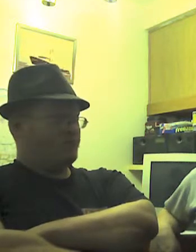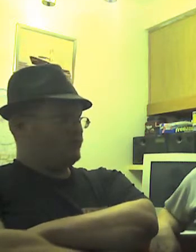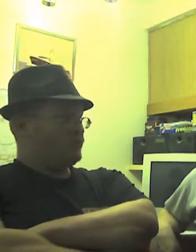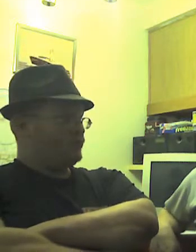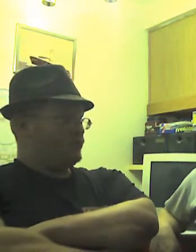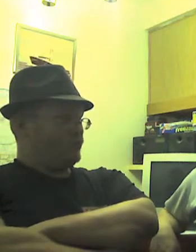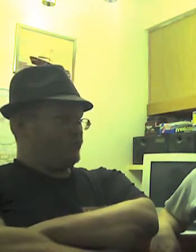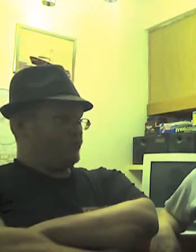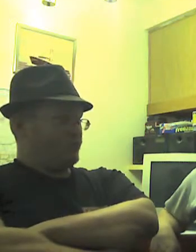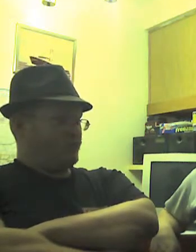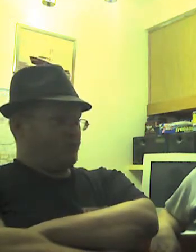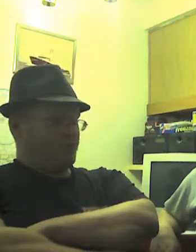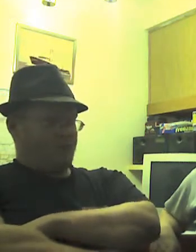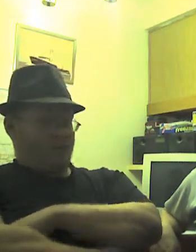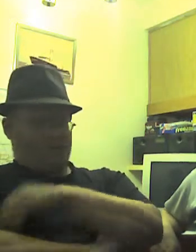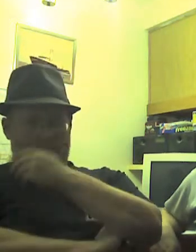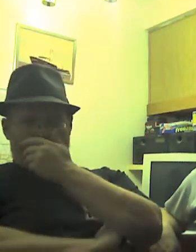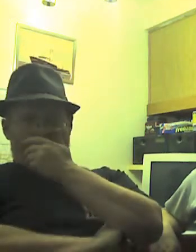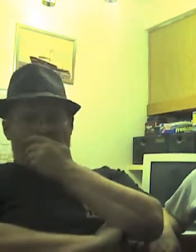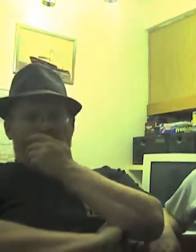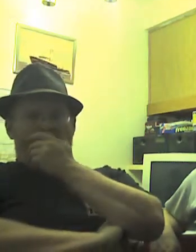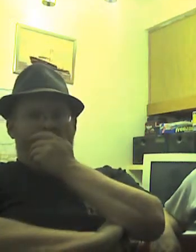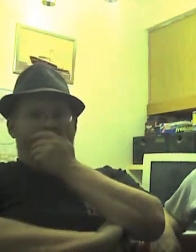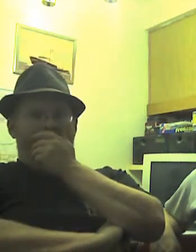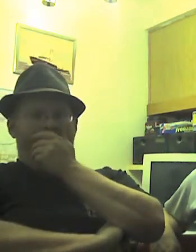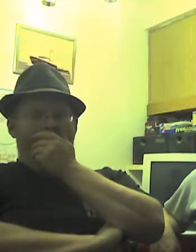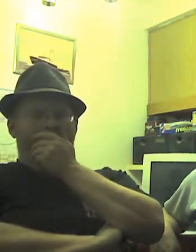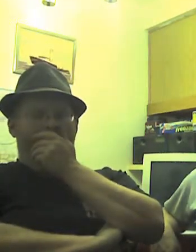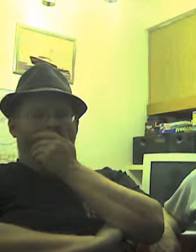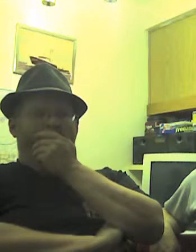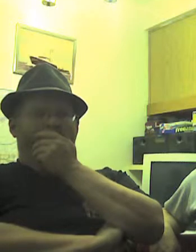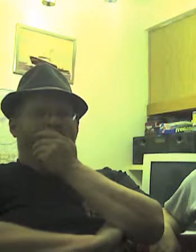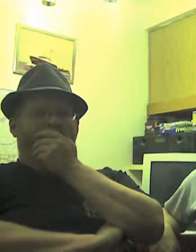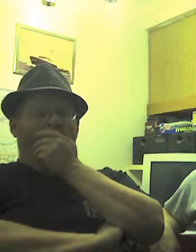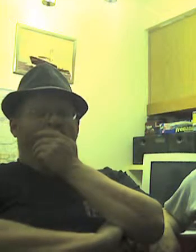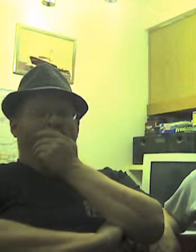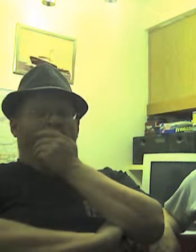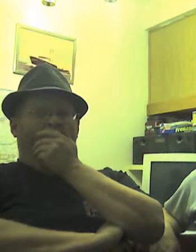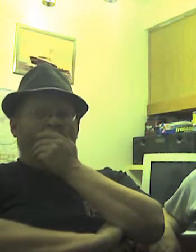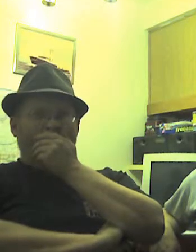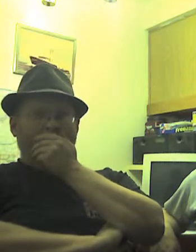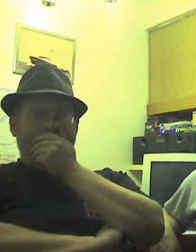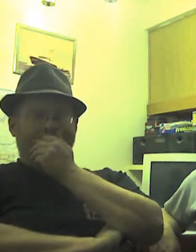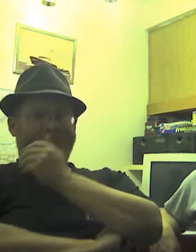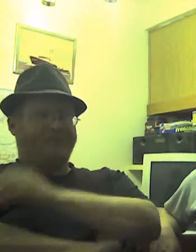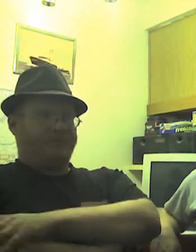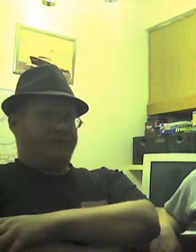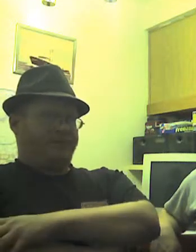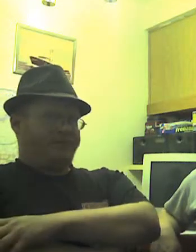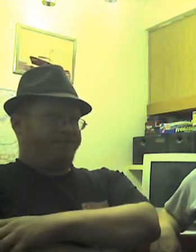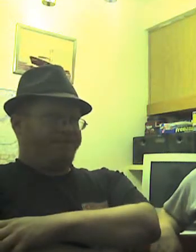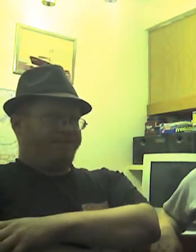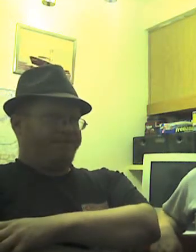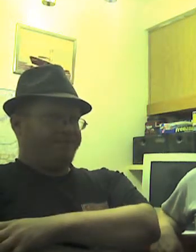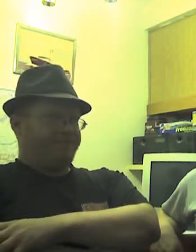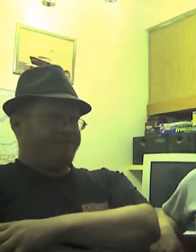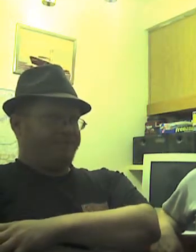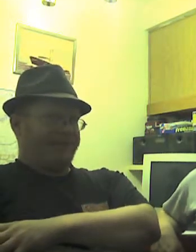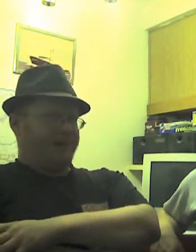um, not Pauline McClain. Paul McClain died in an alley in Chicago, but Norman McClain, uh...